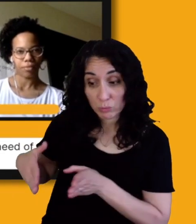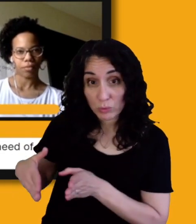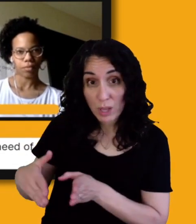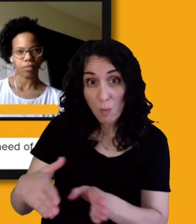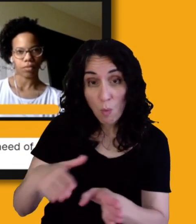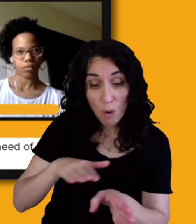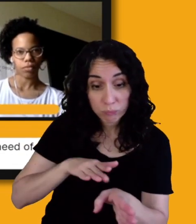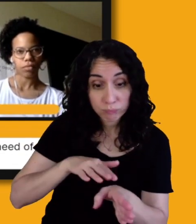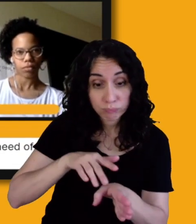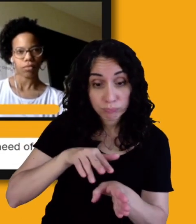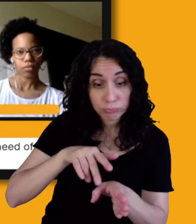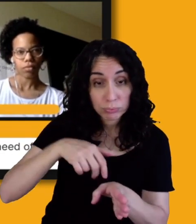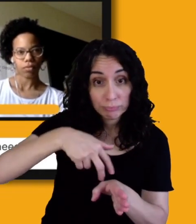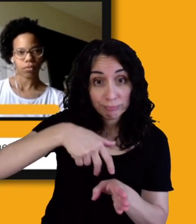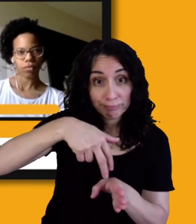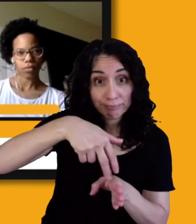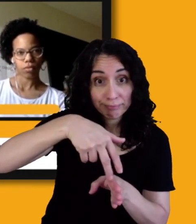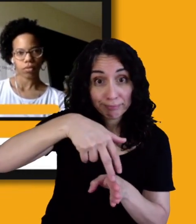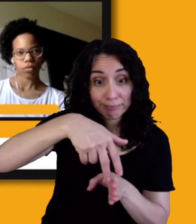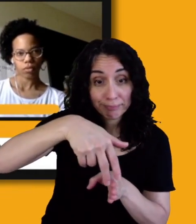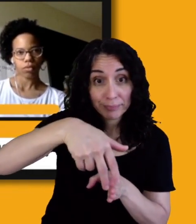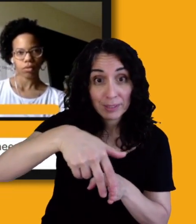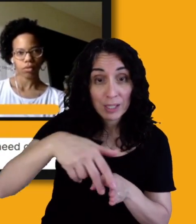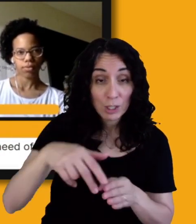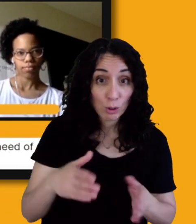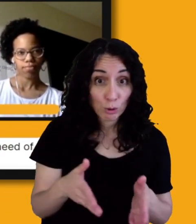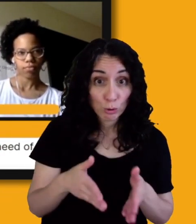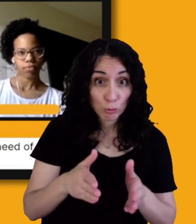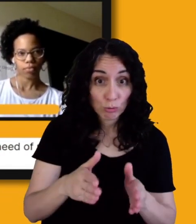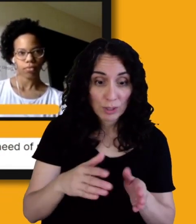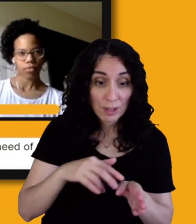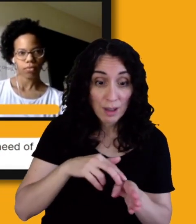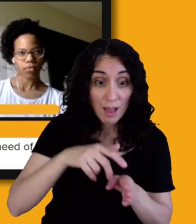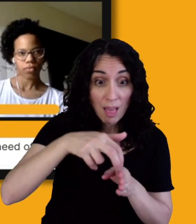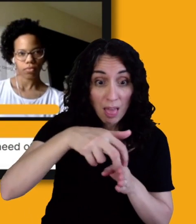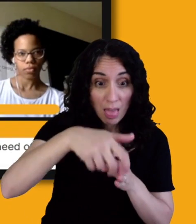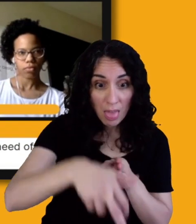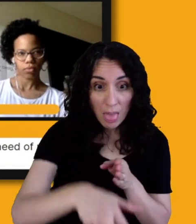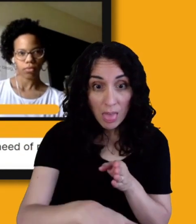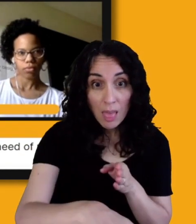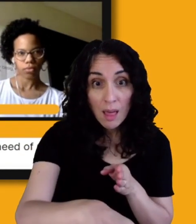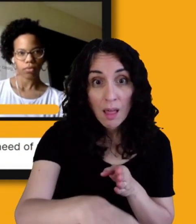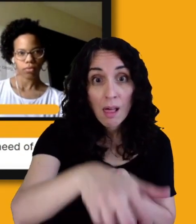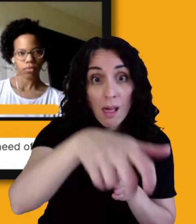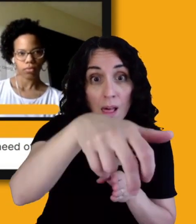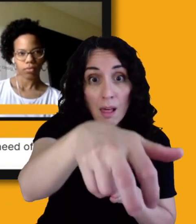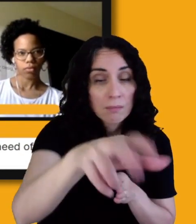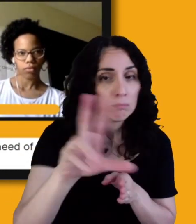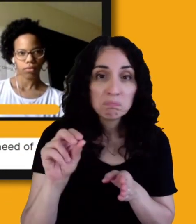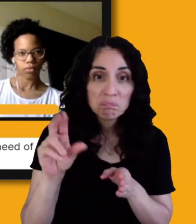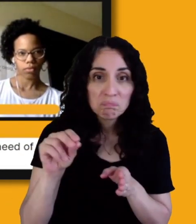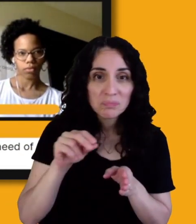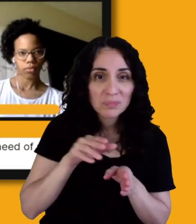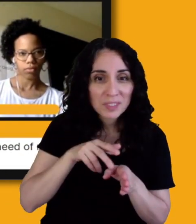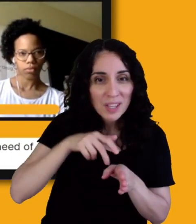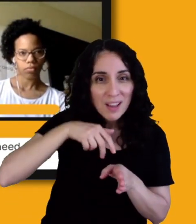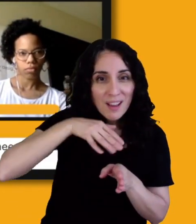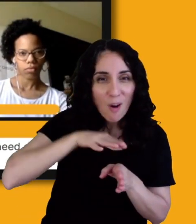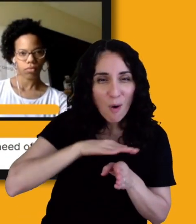same level. And we raise the intersection up and then we make the cars go up and over the intersection because in many cases, there